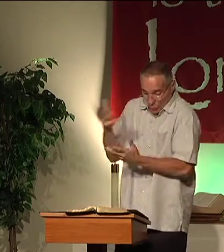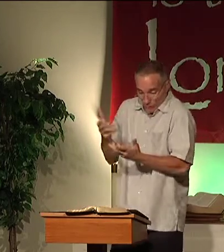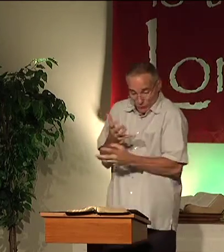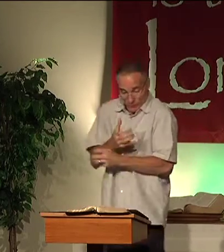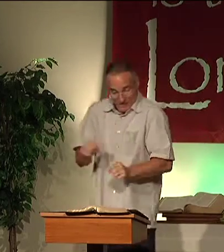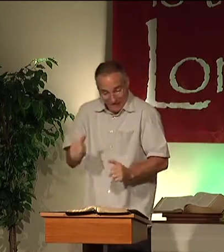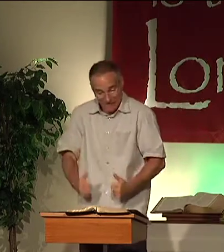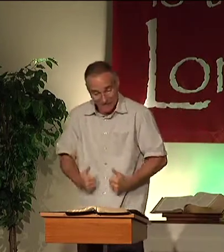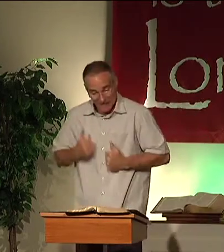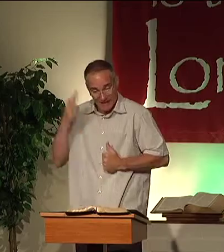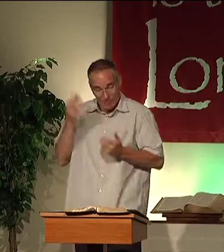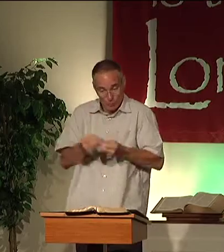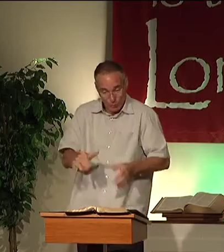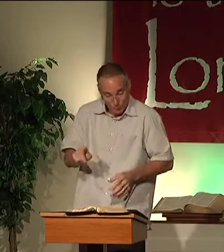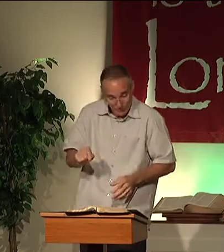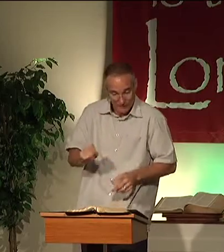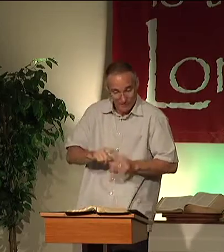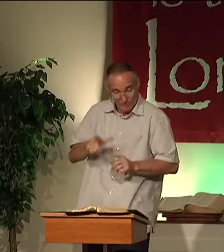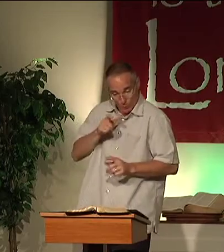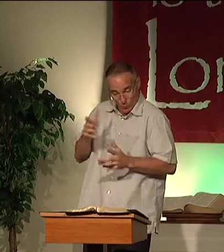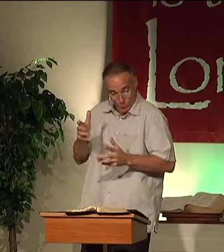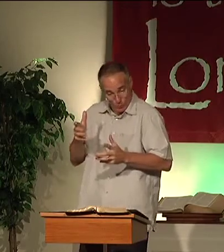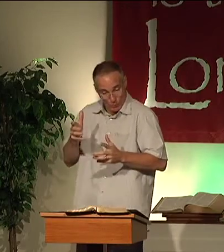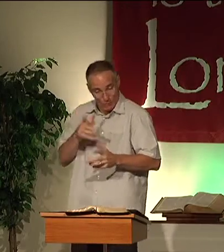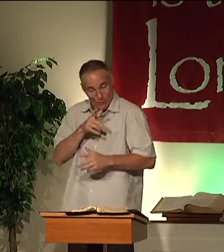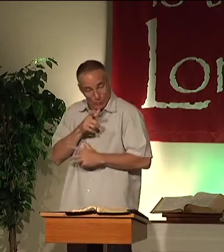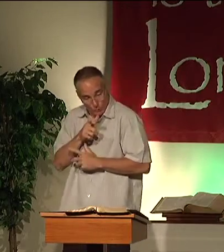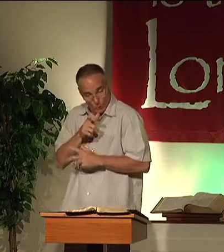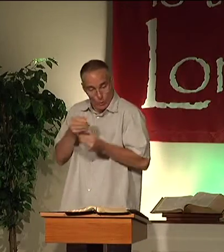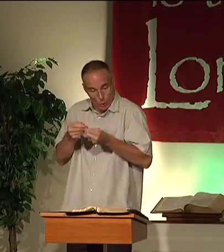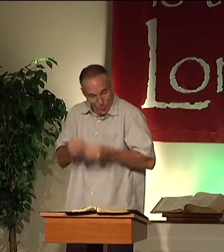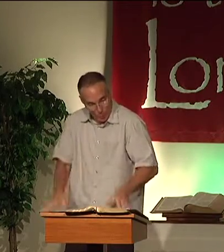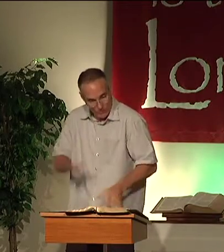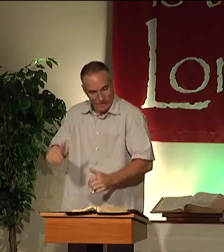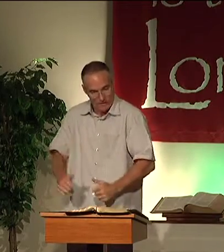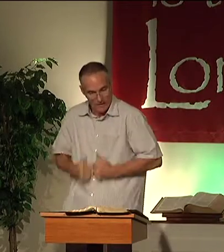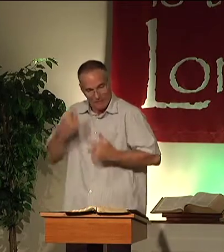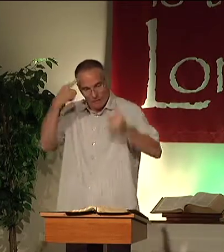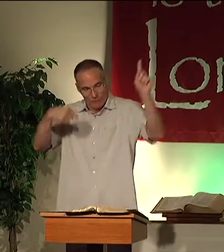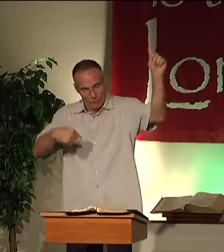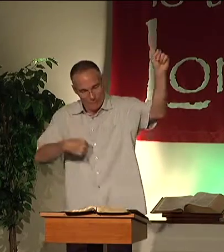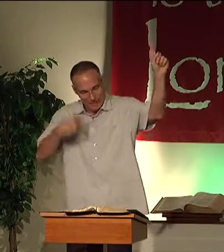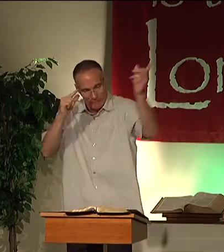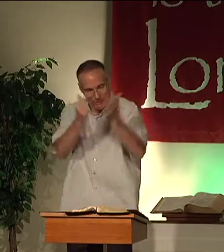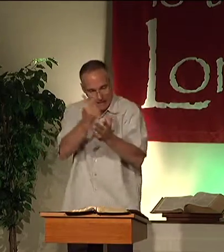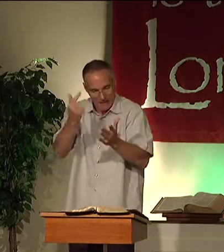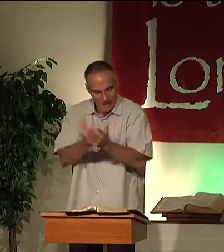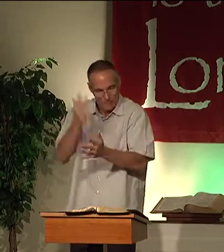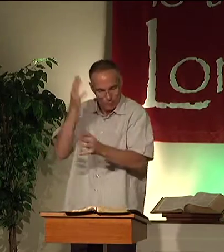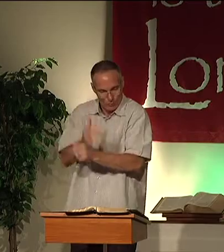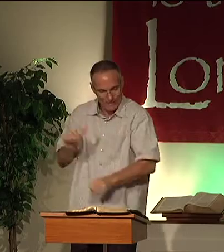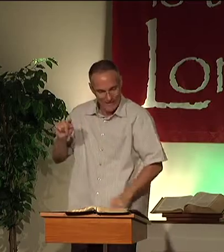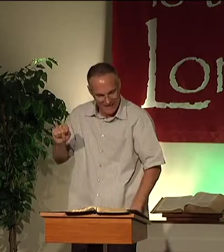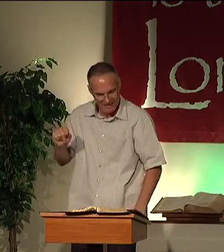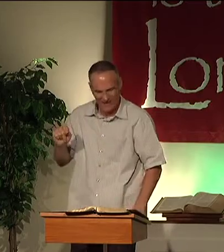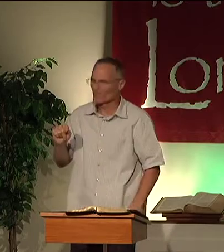For whoever wants to save his life will lose it. But whoever loses his life for me and for the gospel